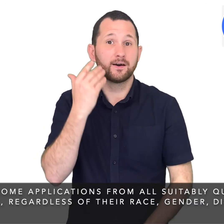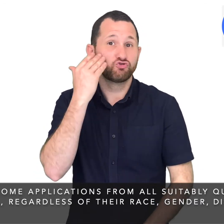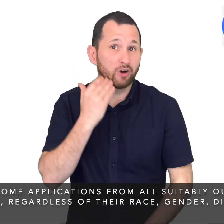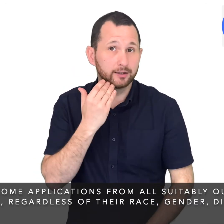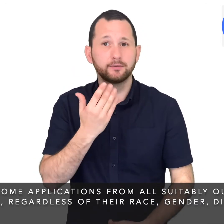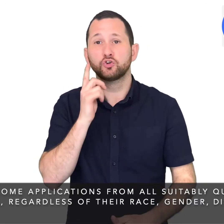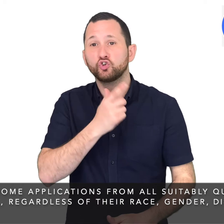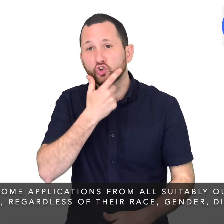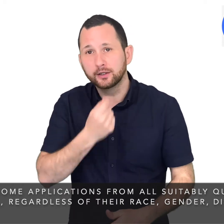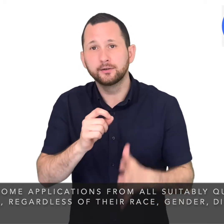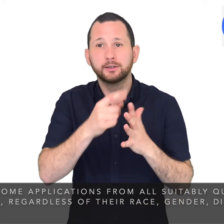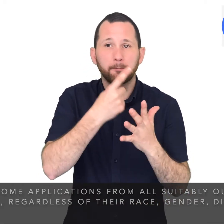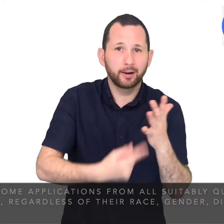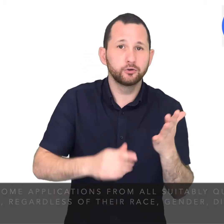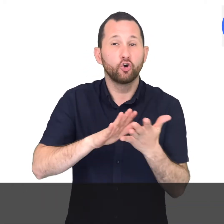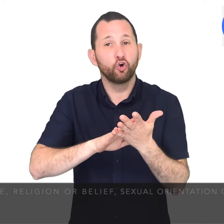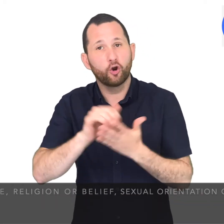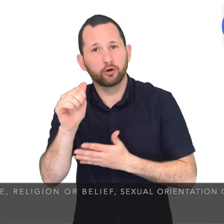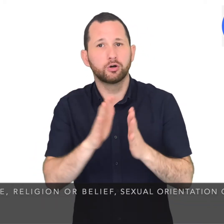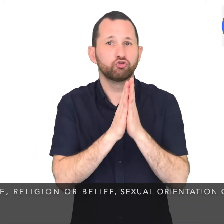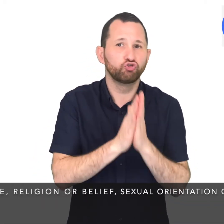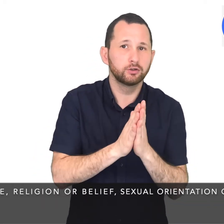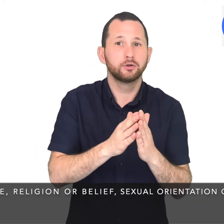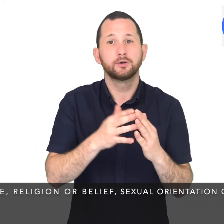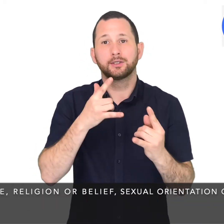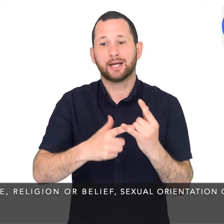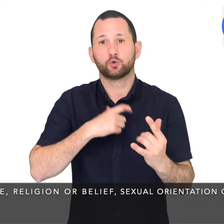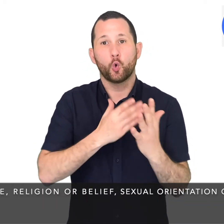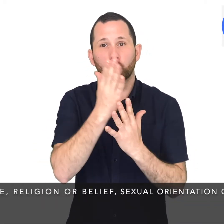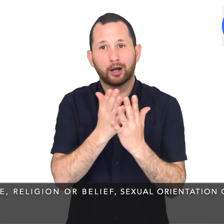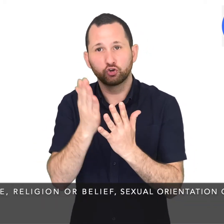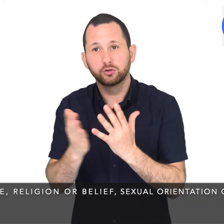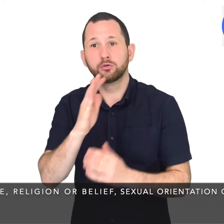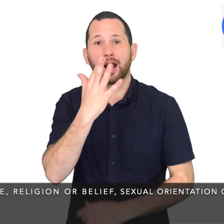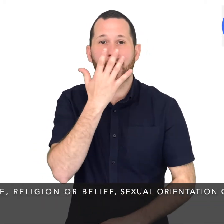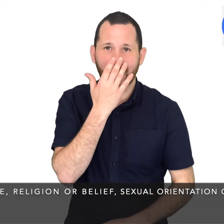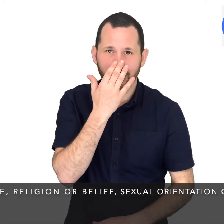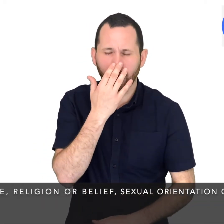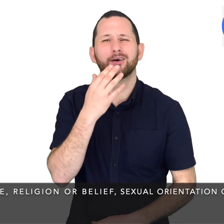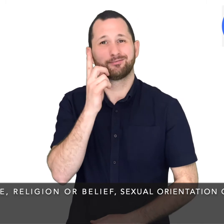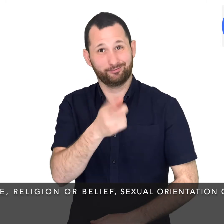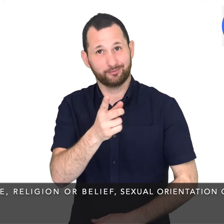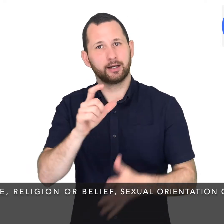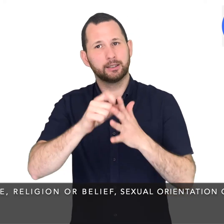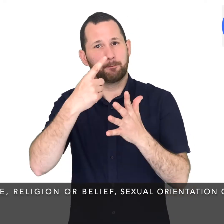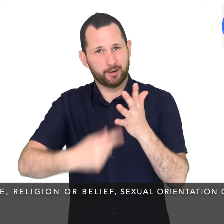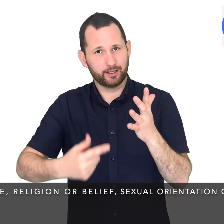gender, disability, culture, religion or belief, sexual orientation or age.